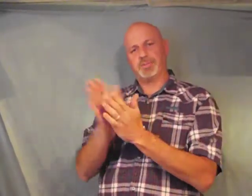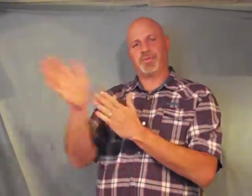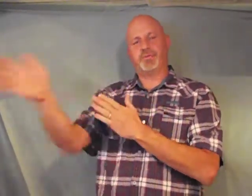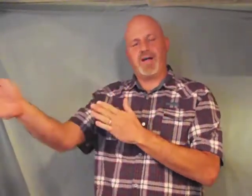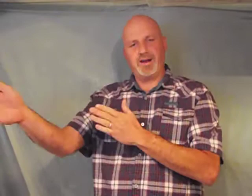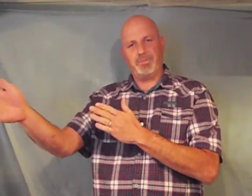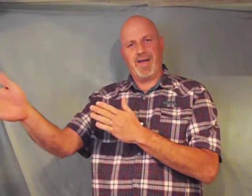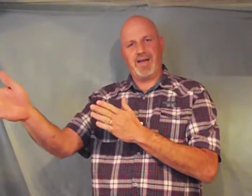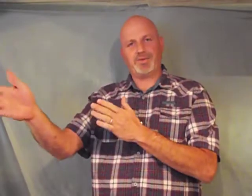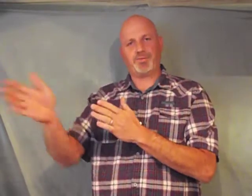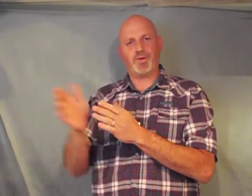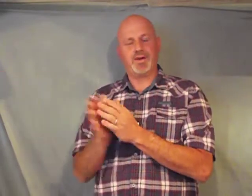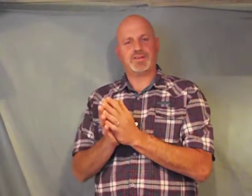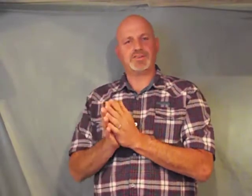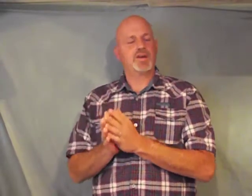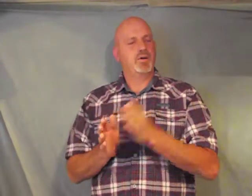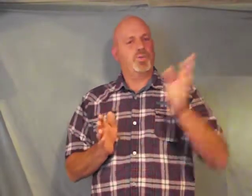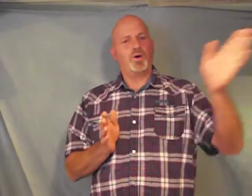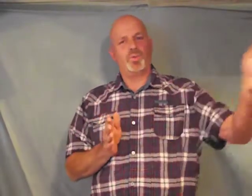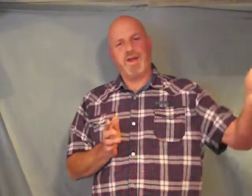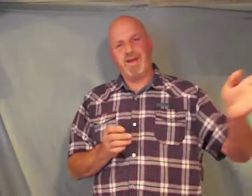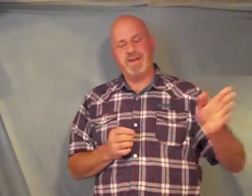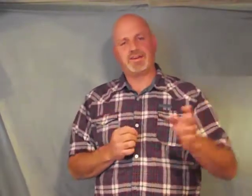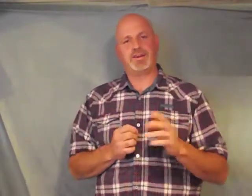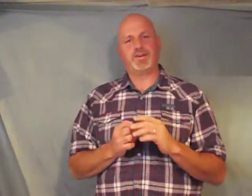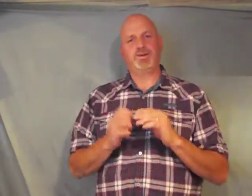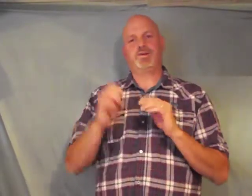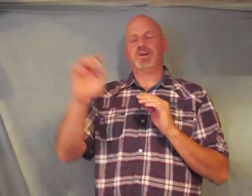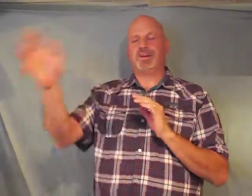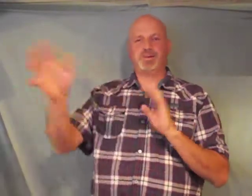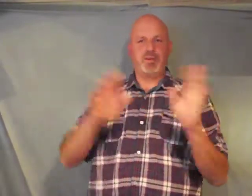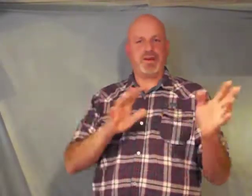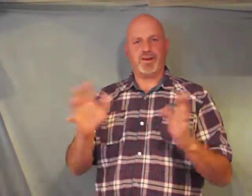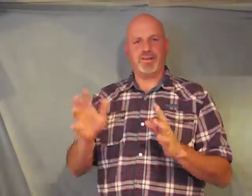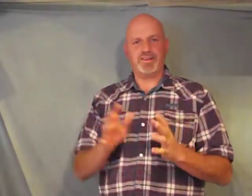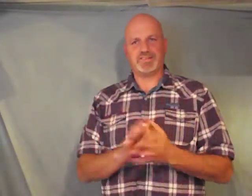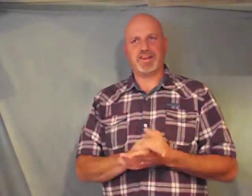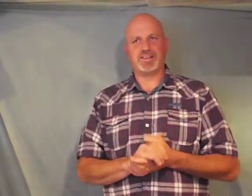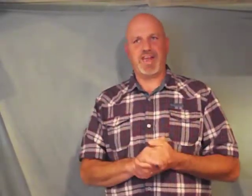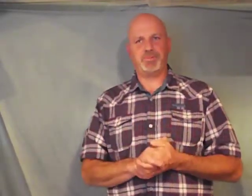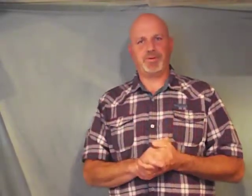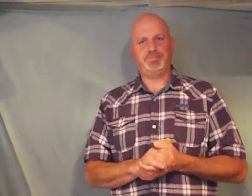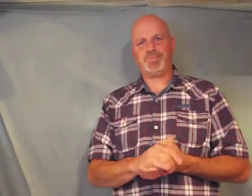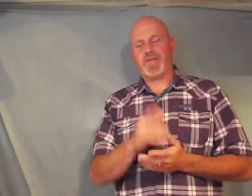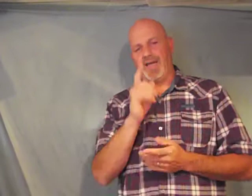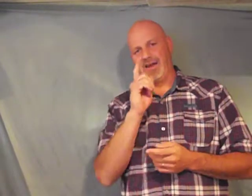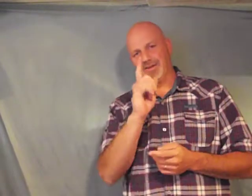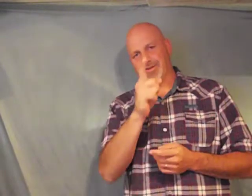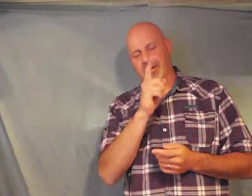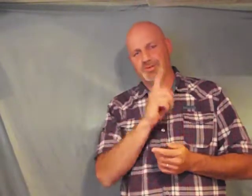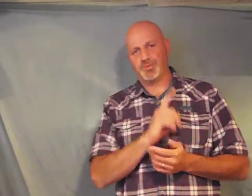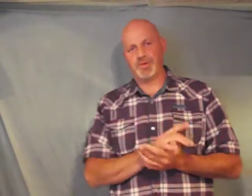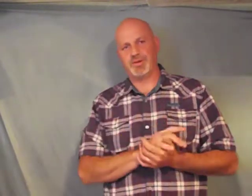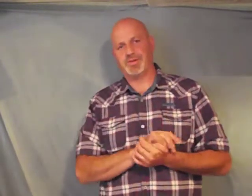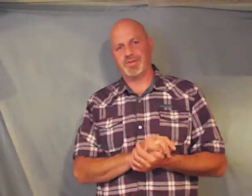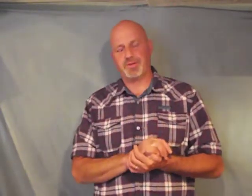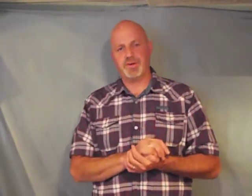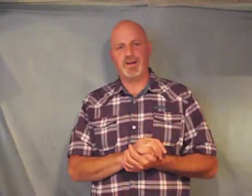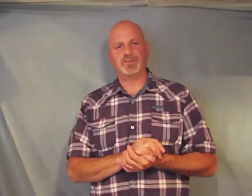provide a path for us what we need to do to make all these things happen and it starts with your authority over